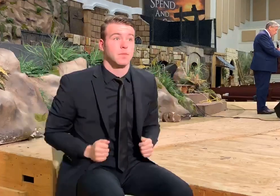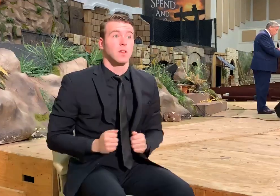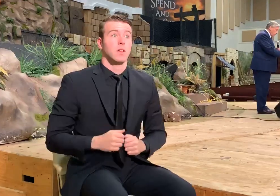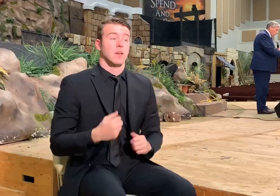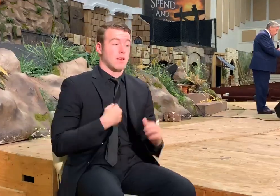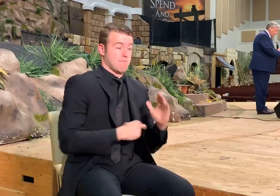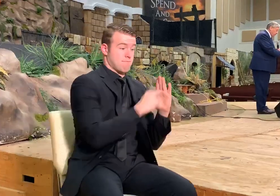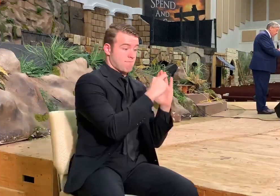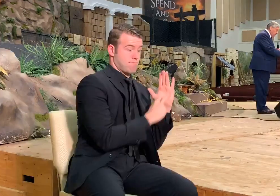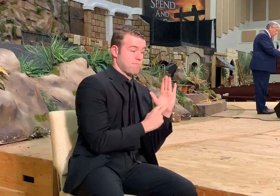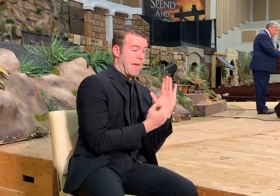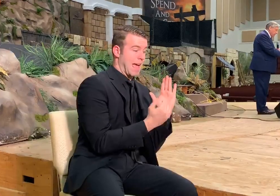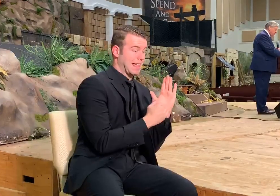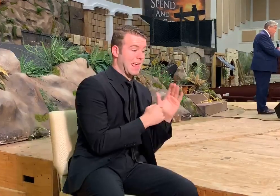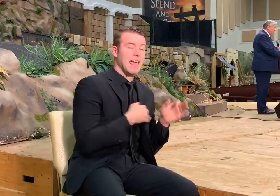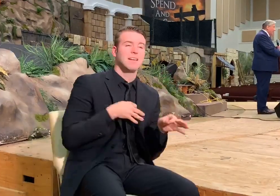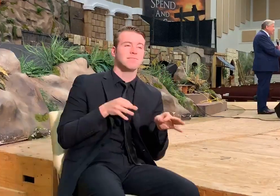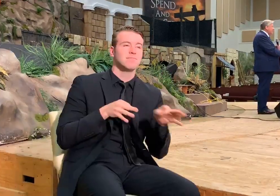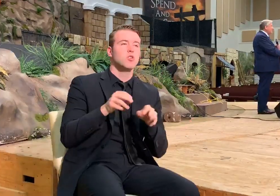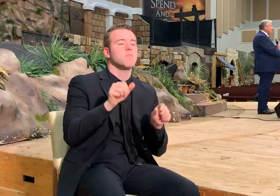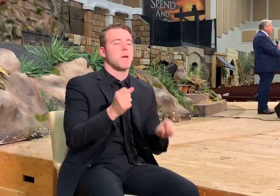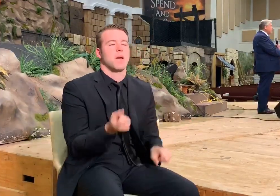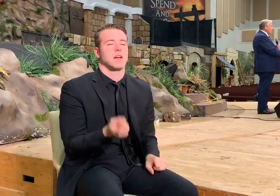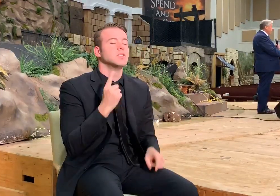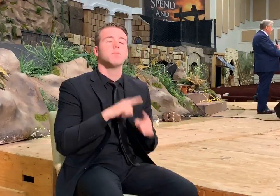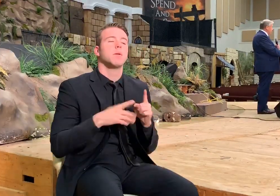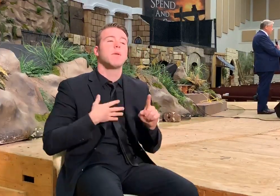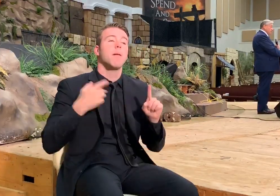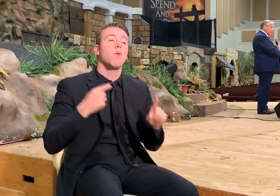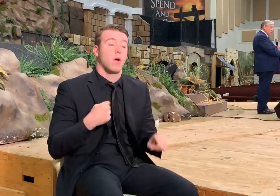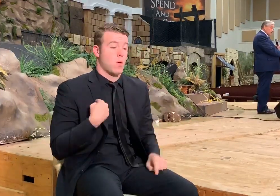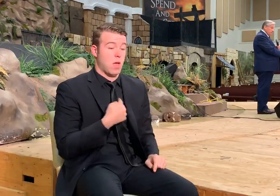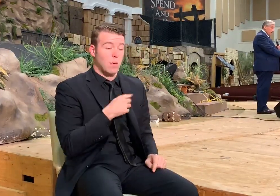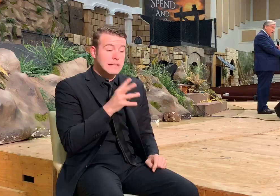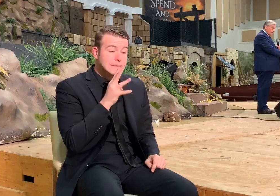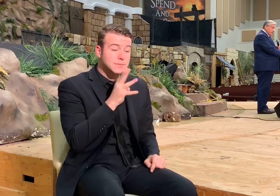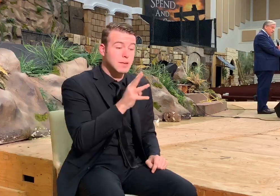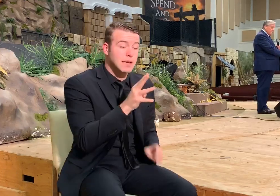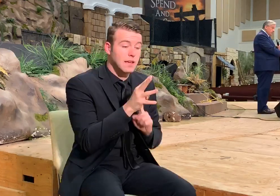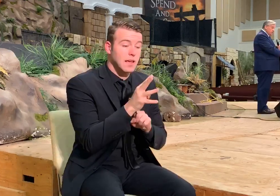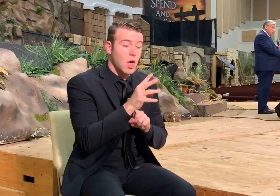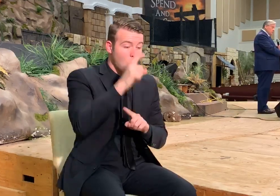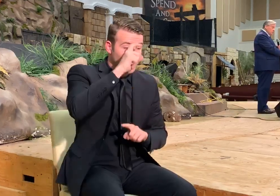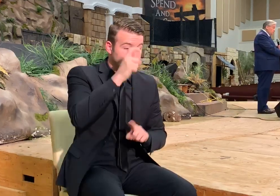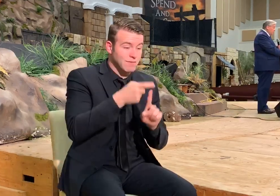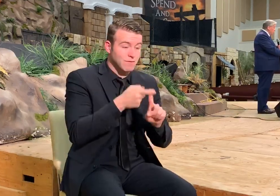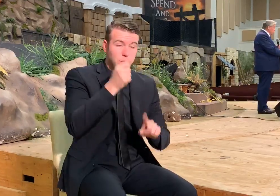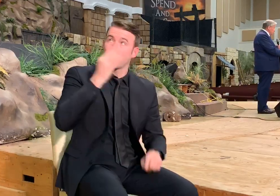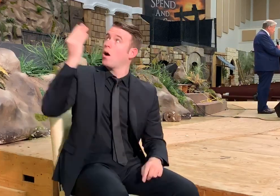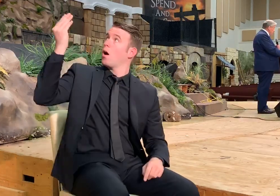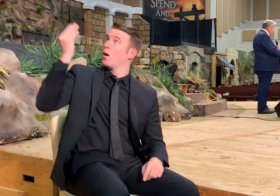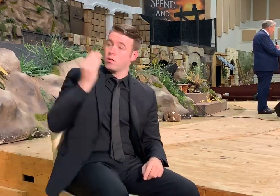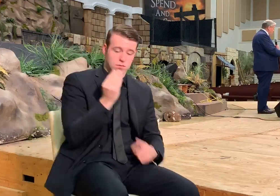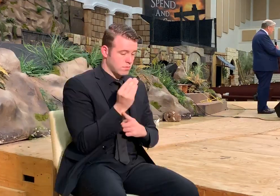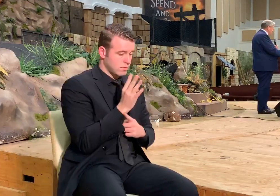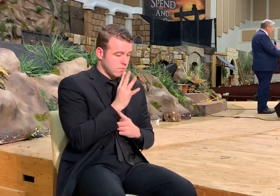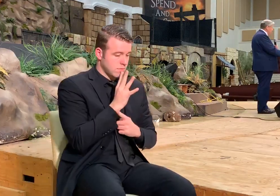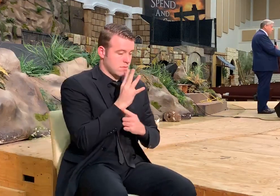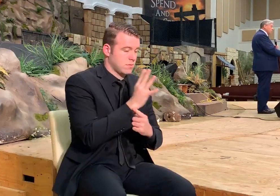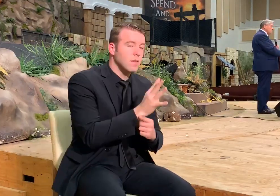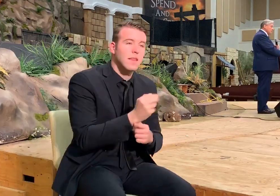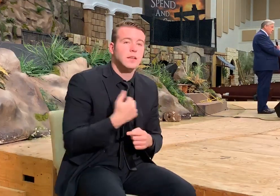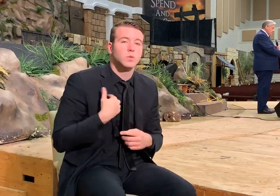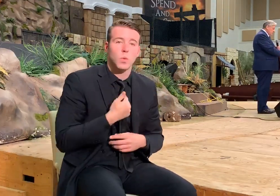sense to you. But we speak the wisdom of God. We do speak the wisdom of God in this church. We speak the wisdom of God.